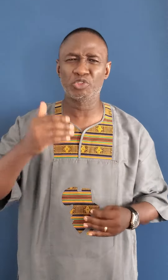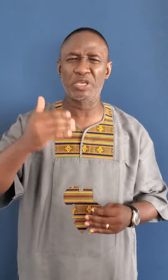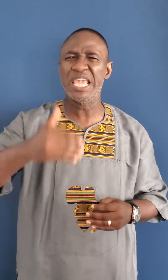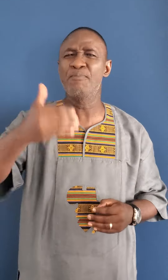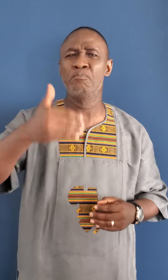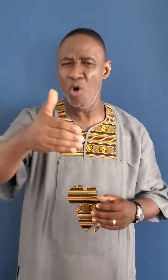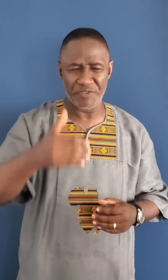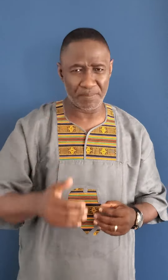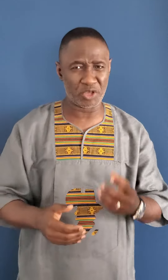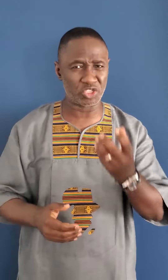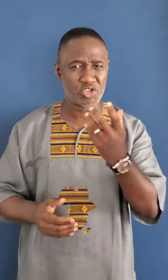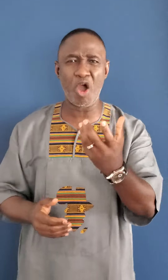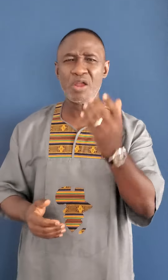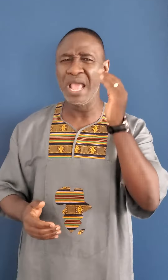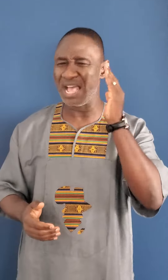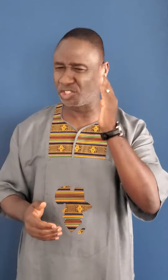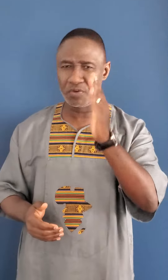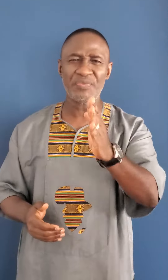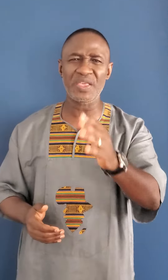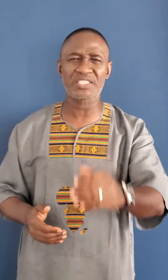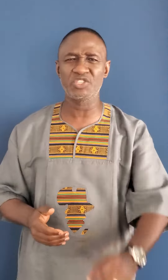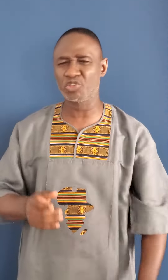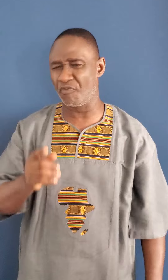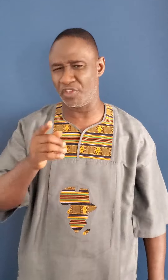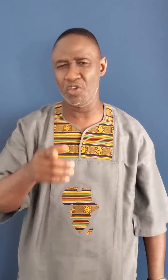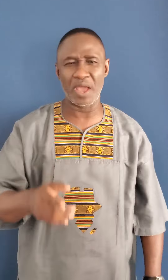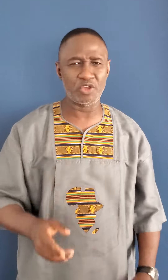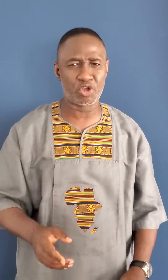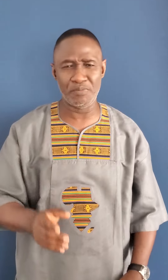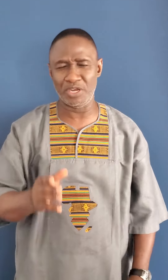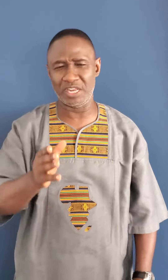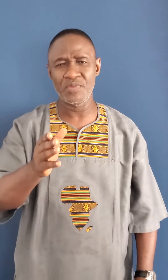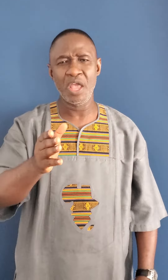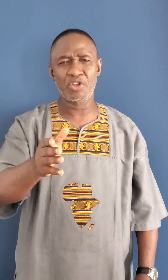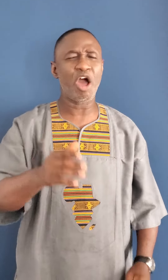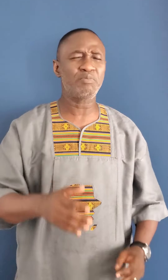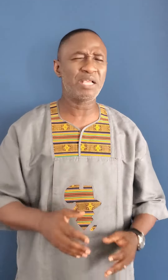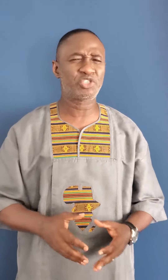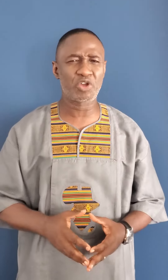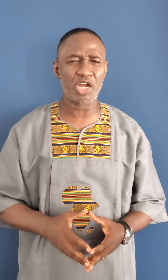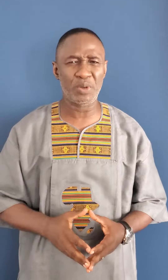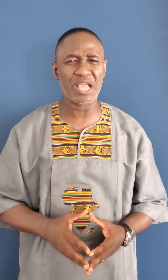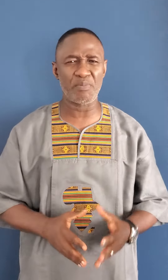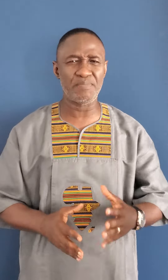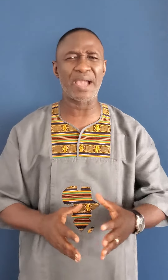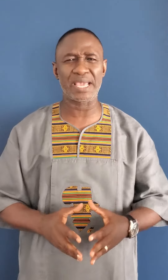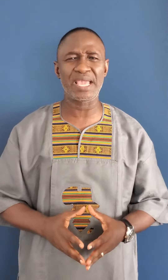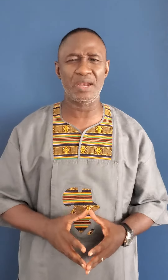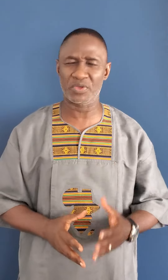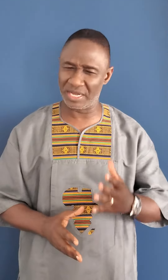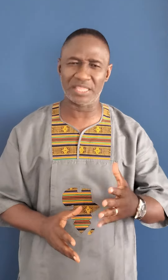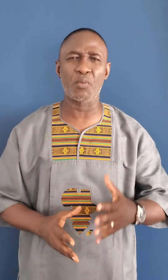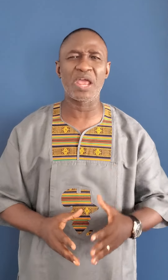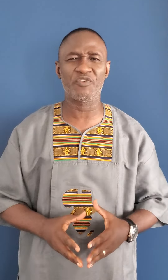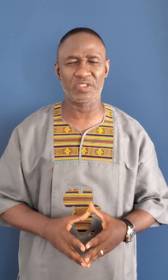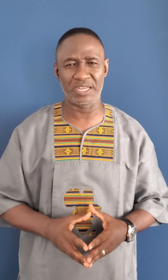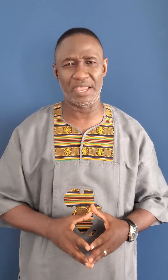to keep moving because god has great things in store for you and your community god bless you god willing i'll be back again with another word for the day